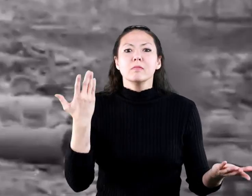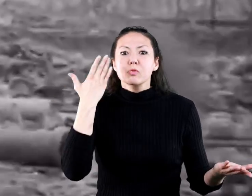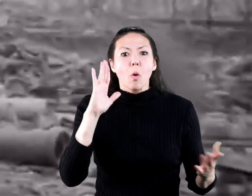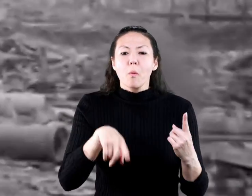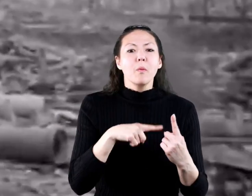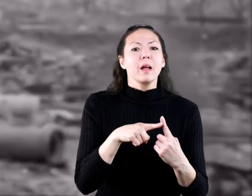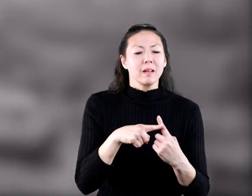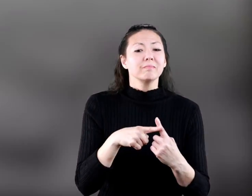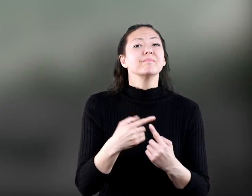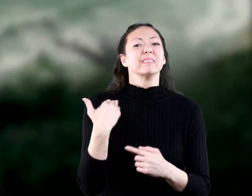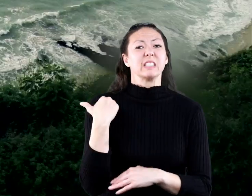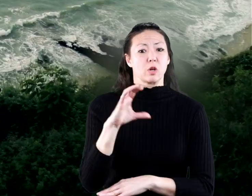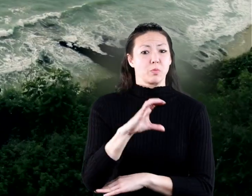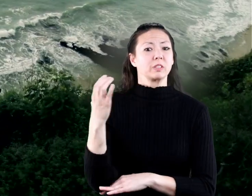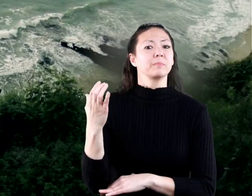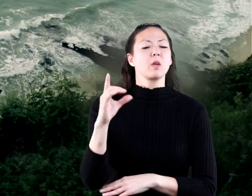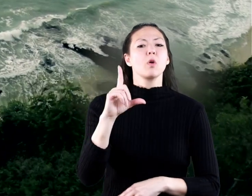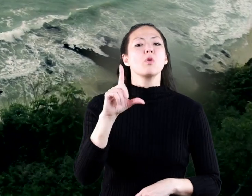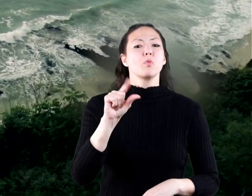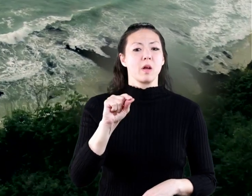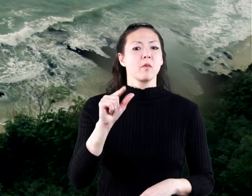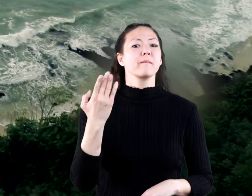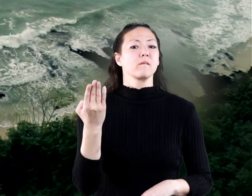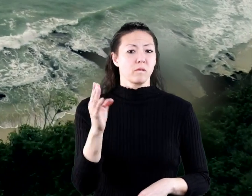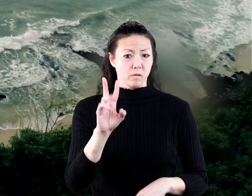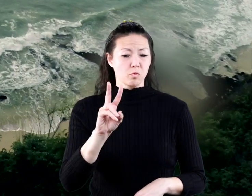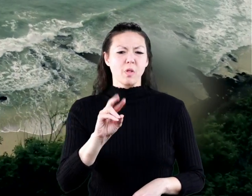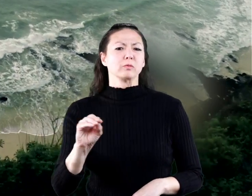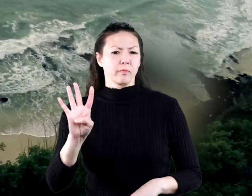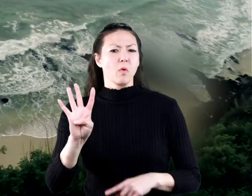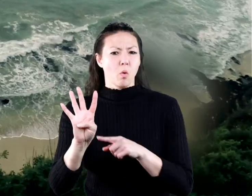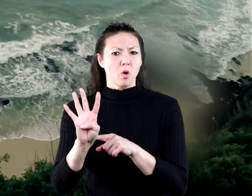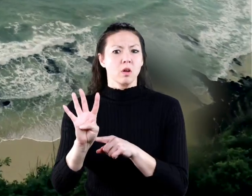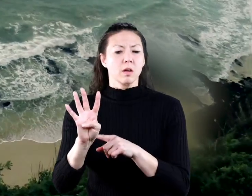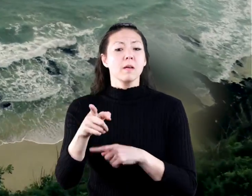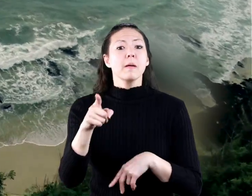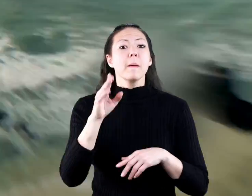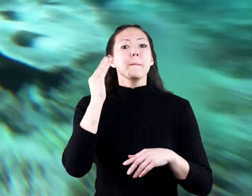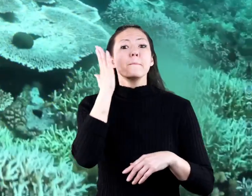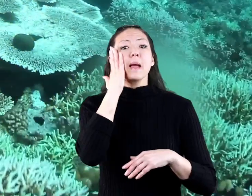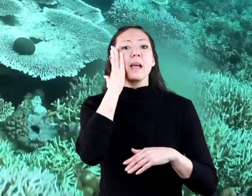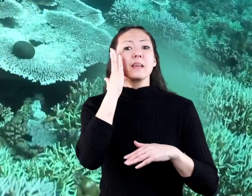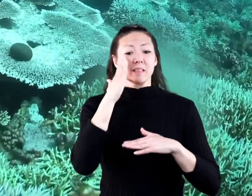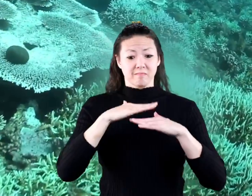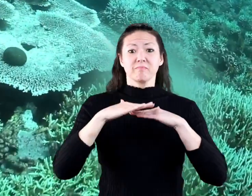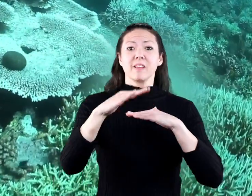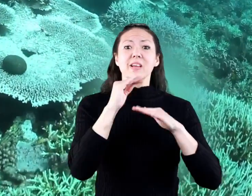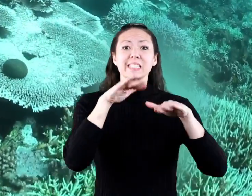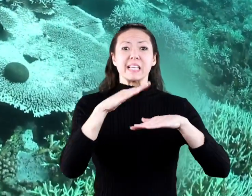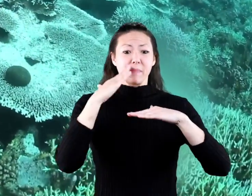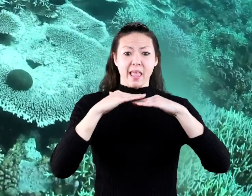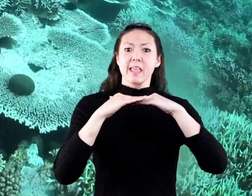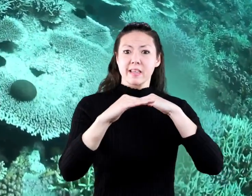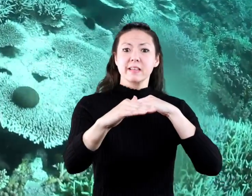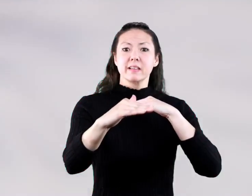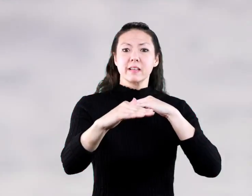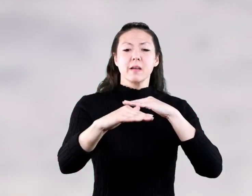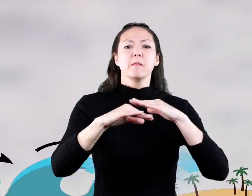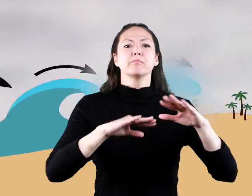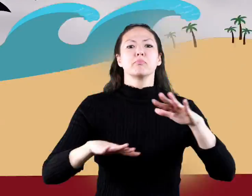The day after Christmas of 2004, many miles below the seabed of the Indian Ocean, the movement of two